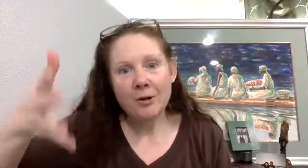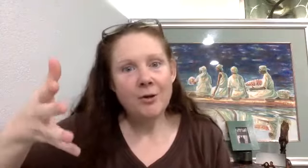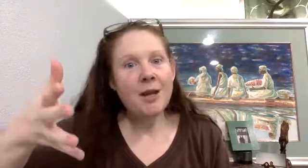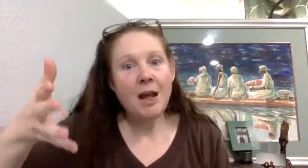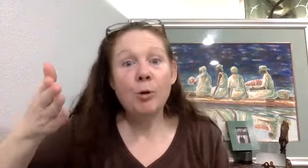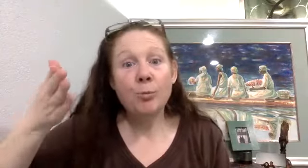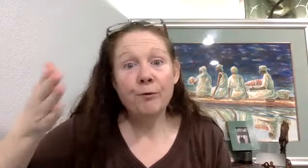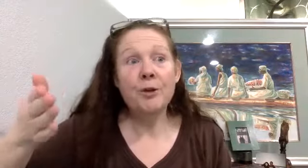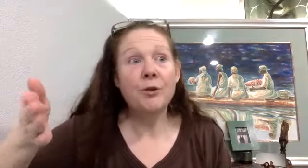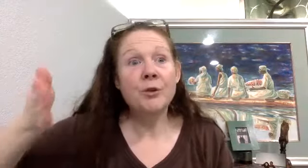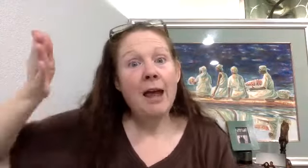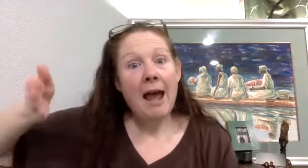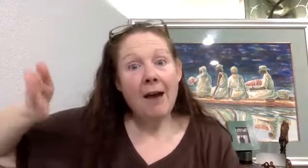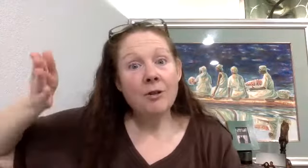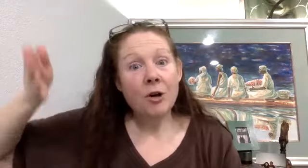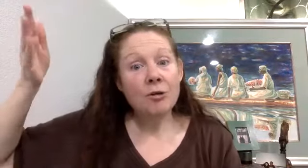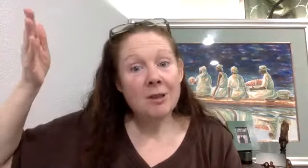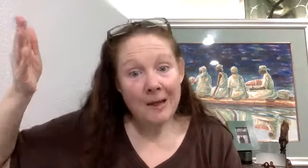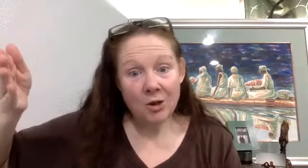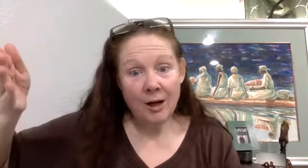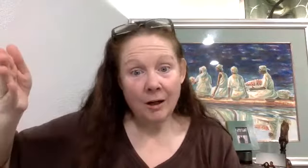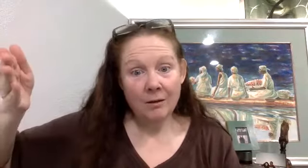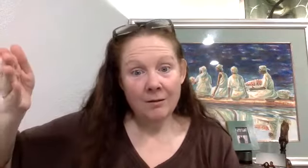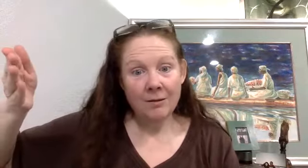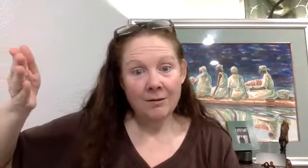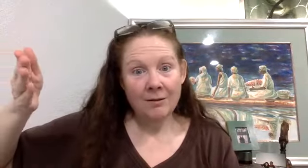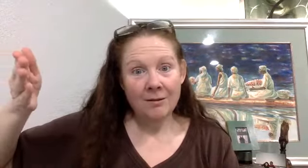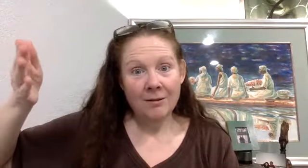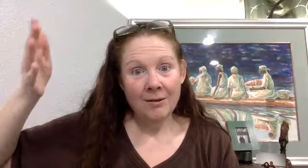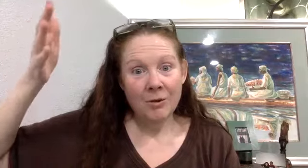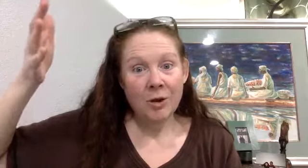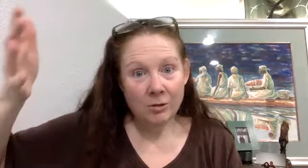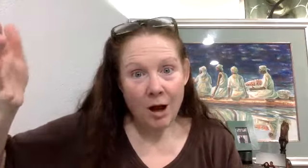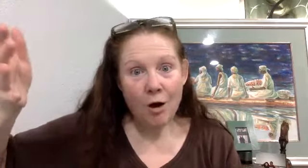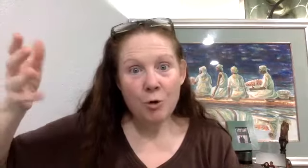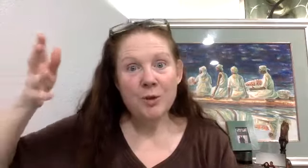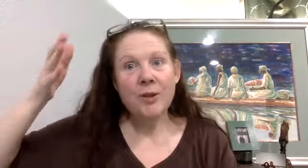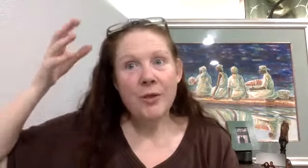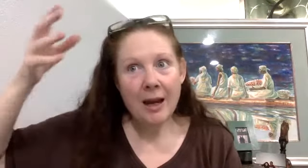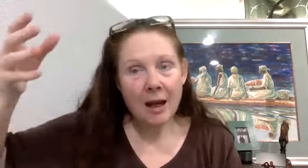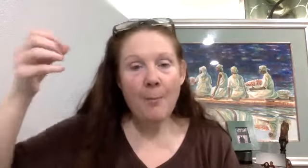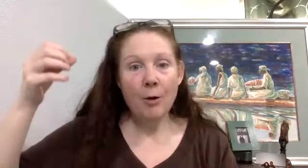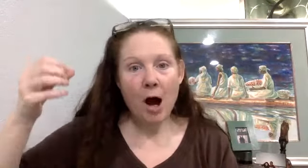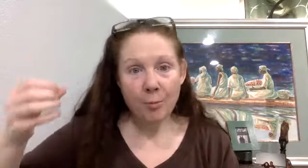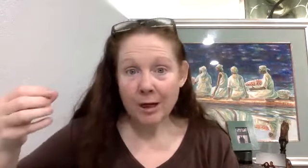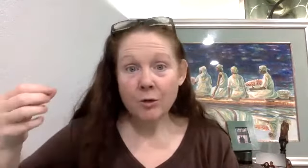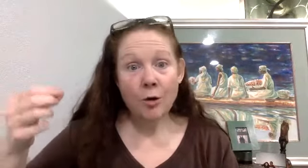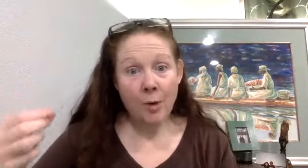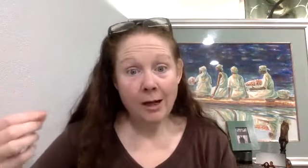internet enabled professionals have to start teaching the globe to think about operating their own body.